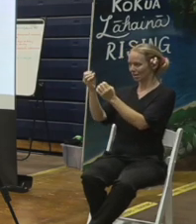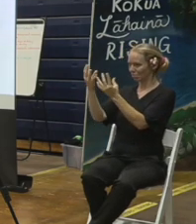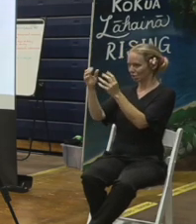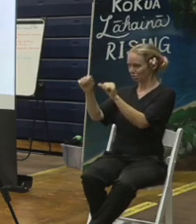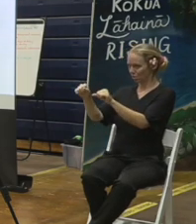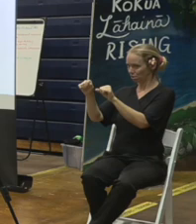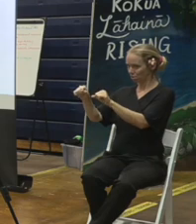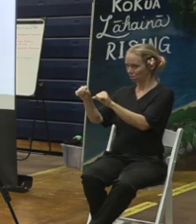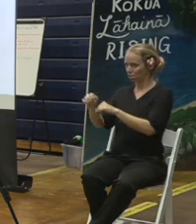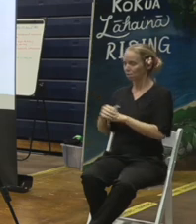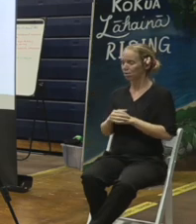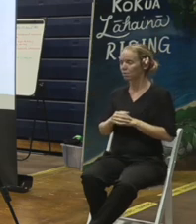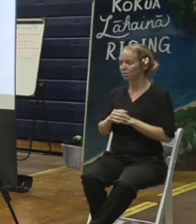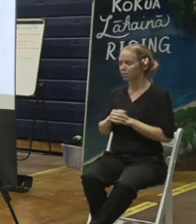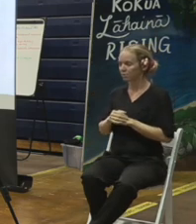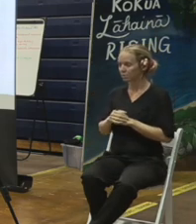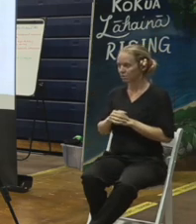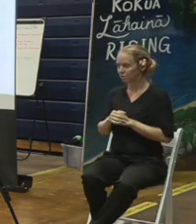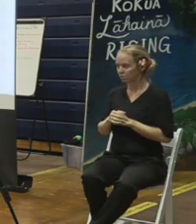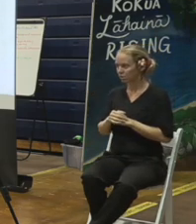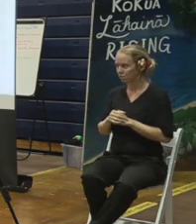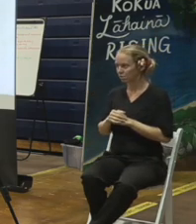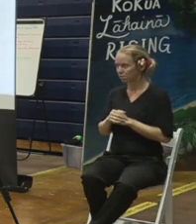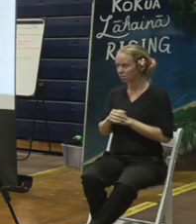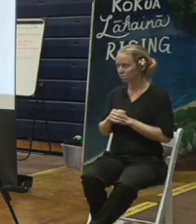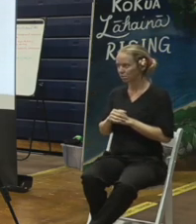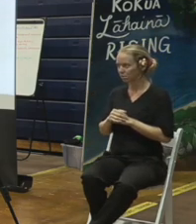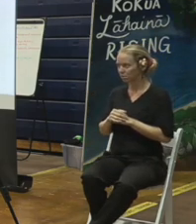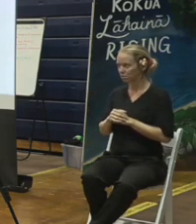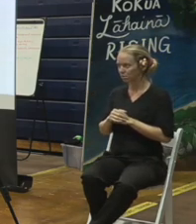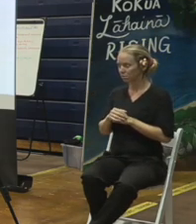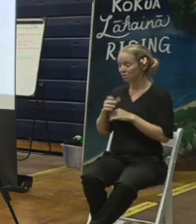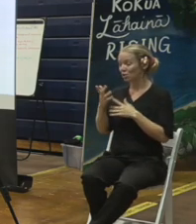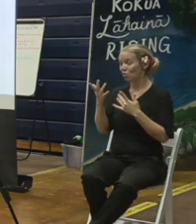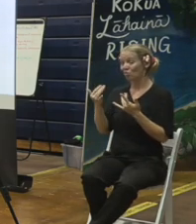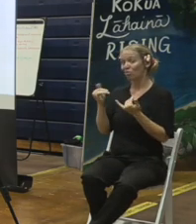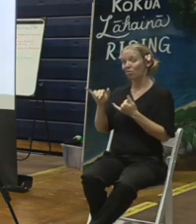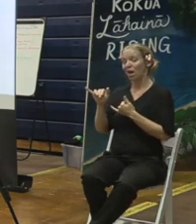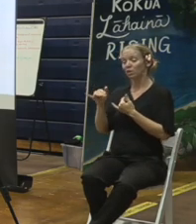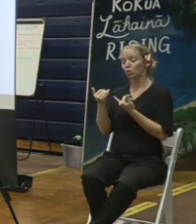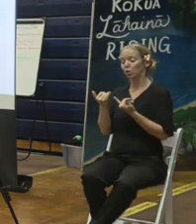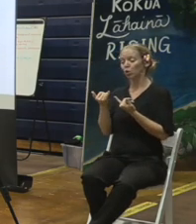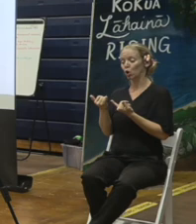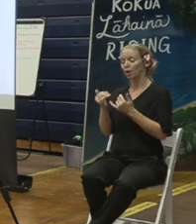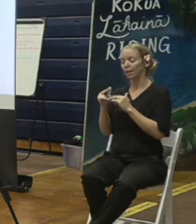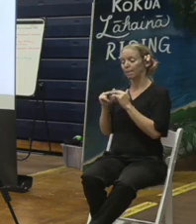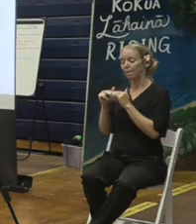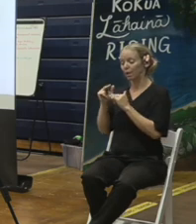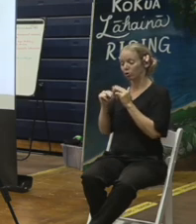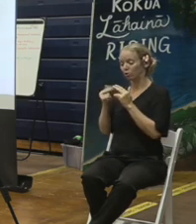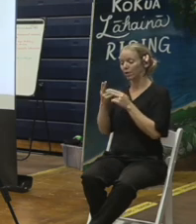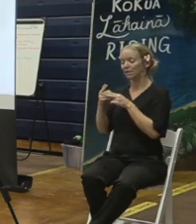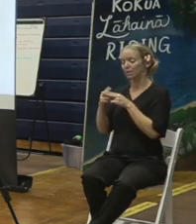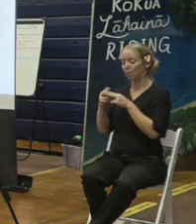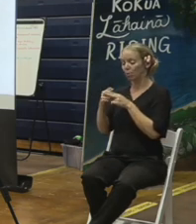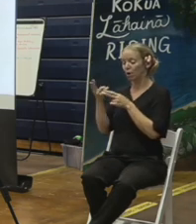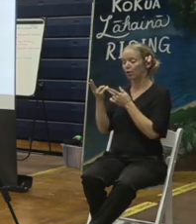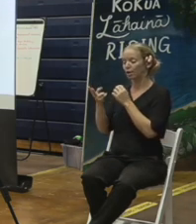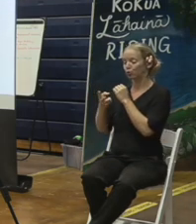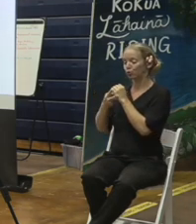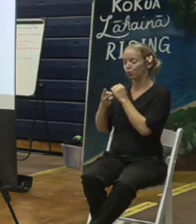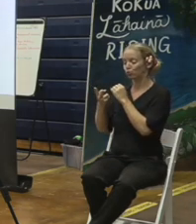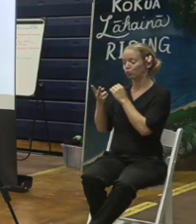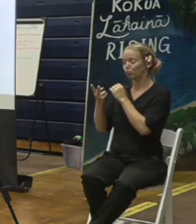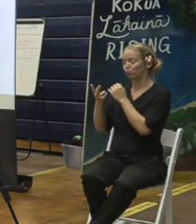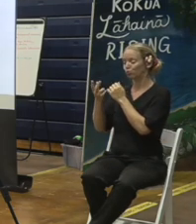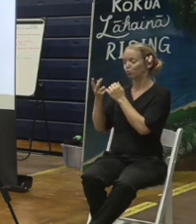and law. So, again, that is what is currently being built at the temporary debris storage site. As we look at this